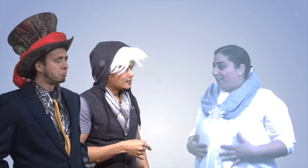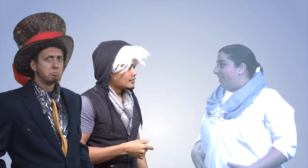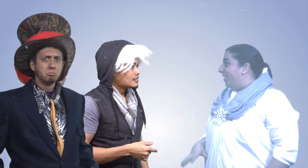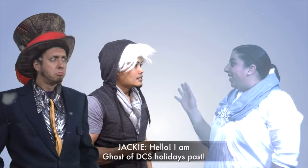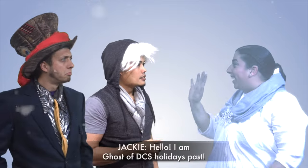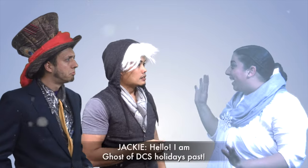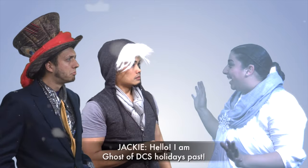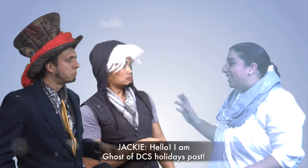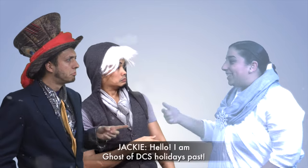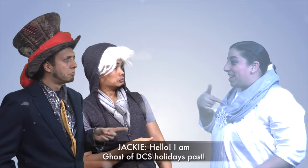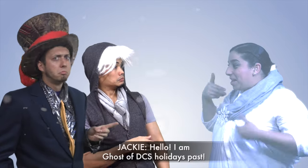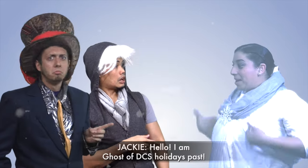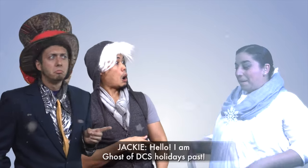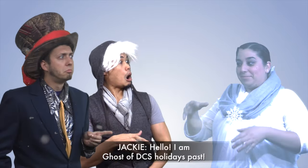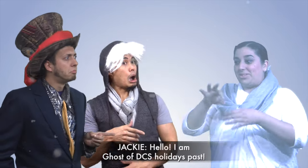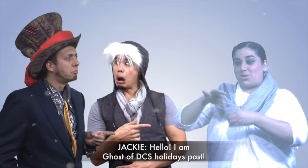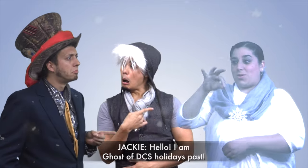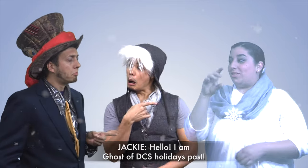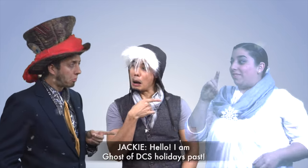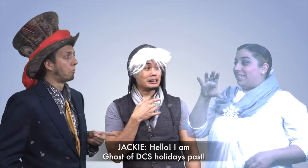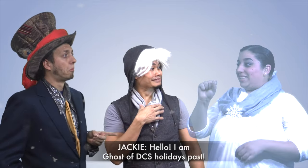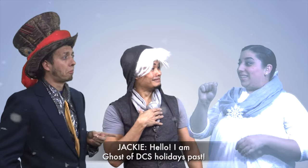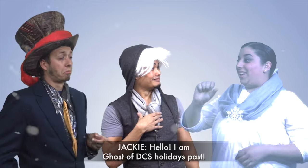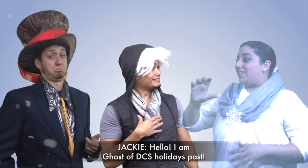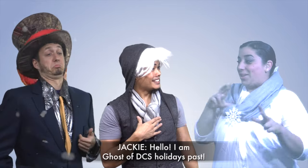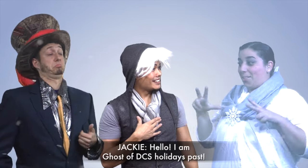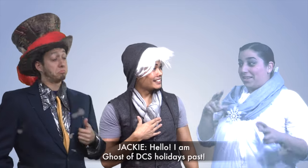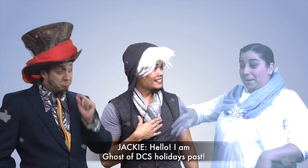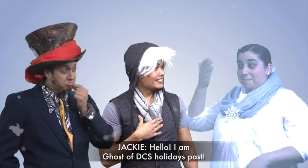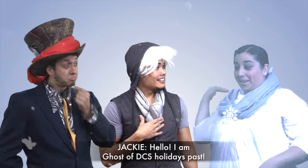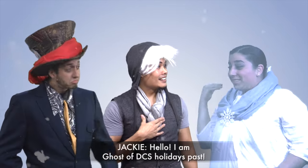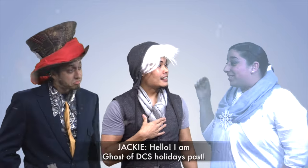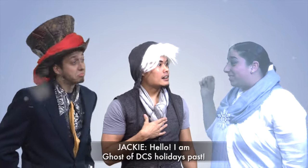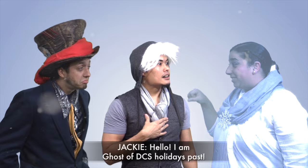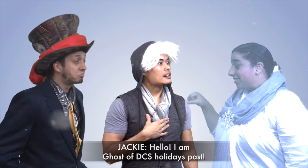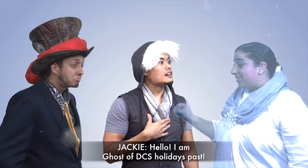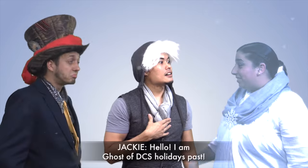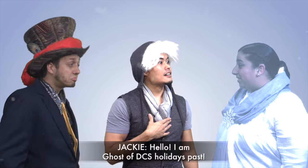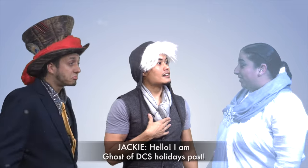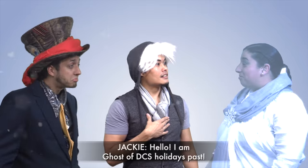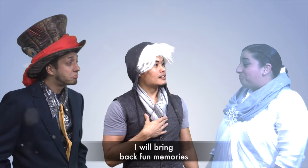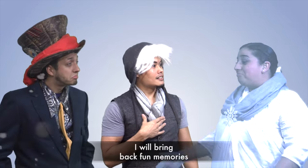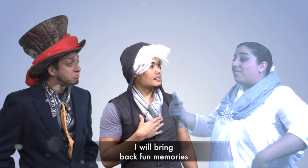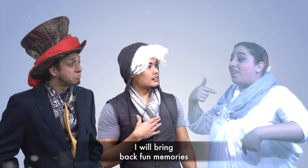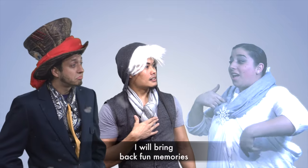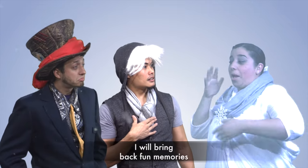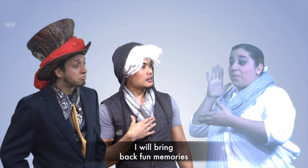Wow! Hi! I am the ghost of DCS holidays past. Cool. I